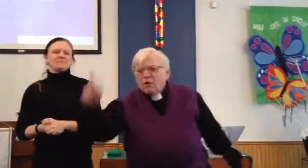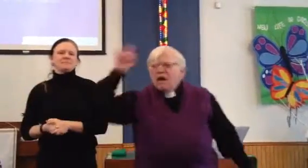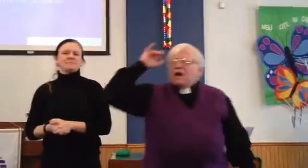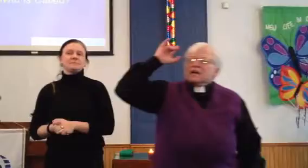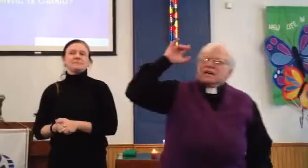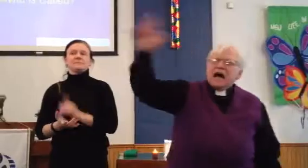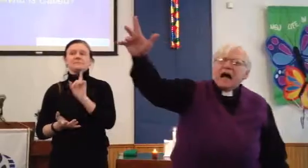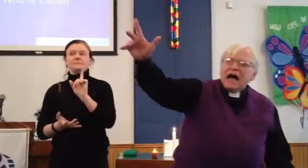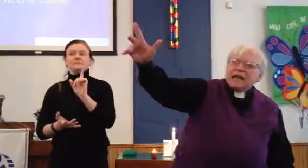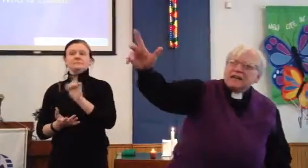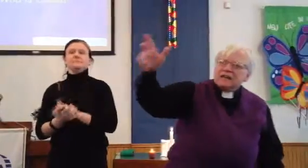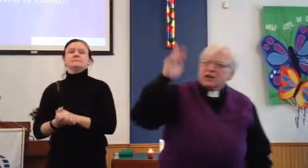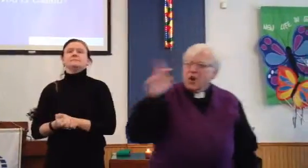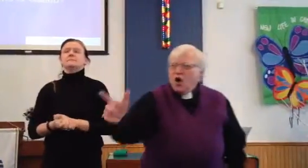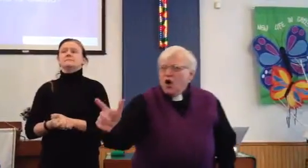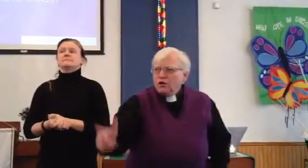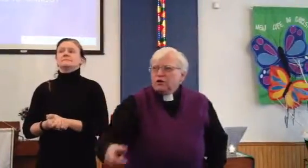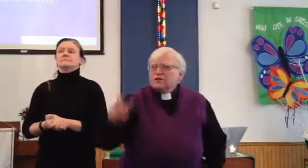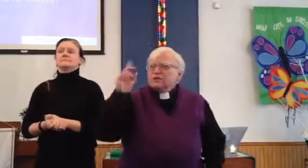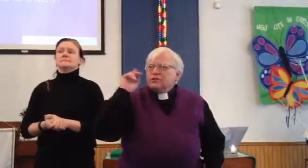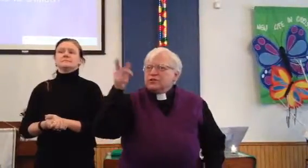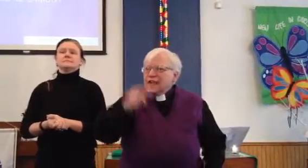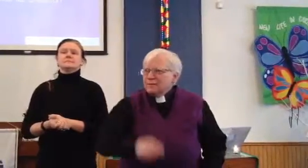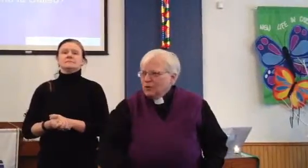So, God called to Samuel.